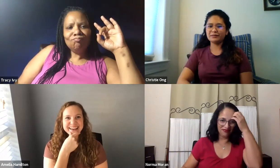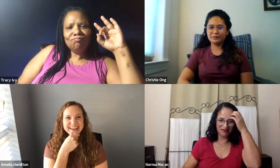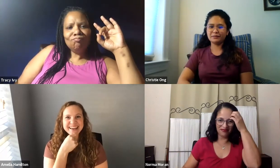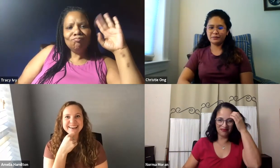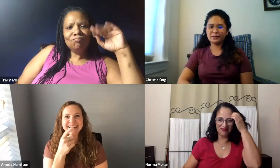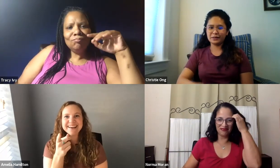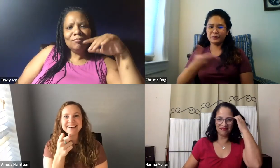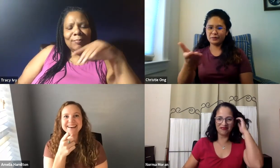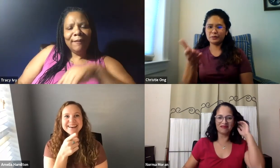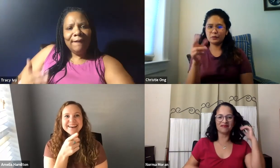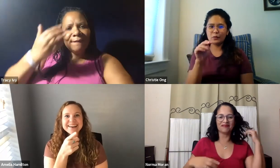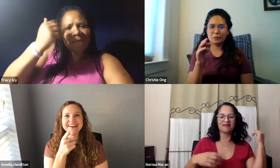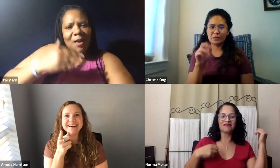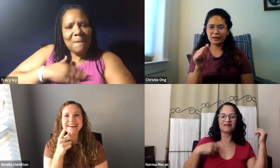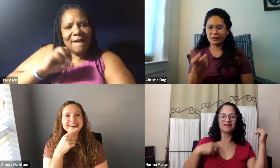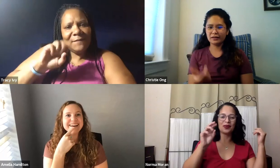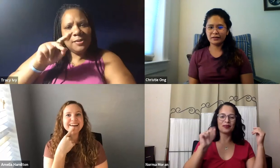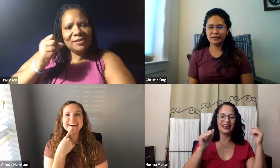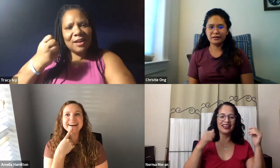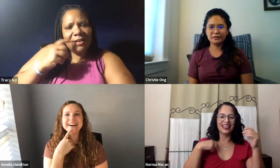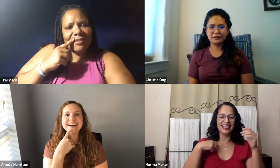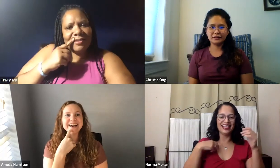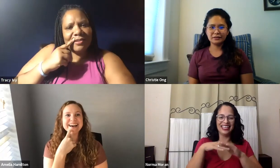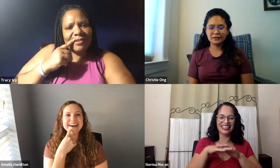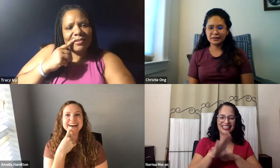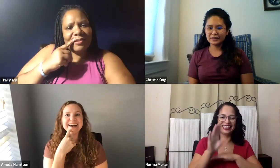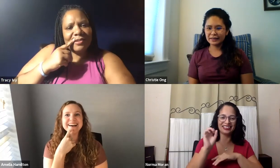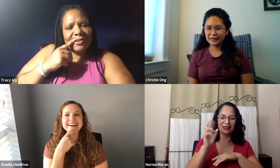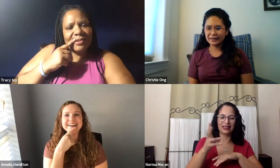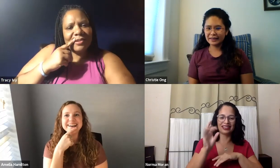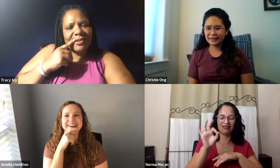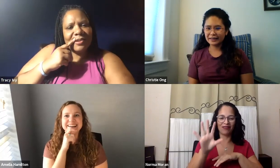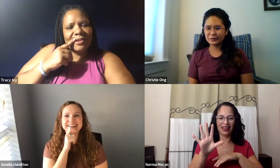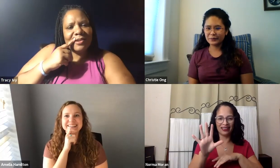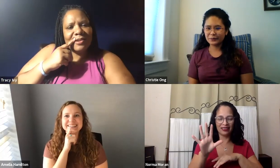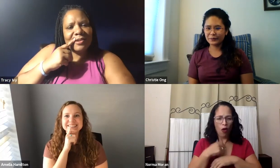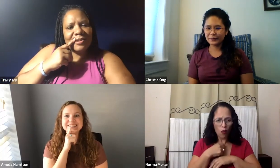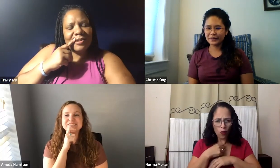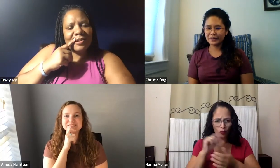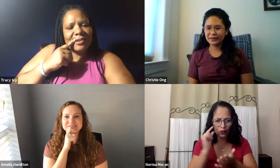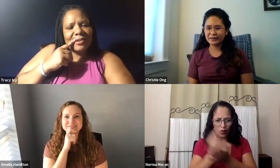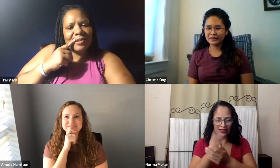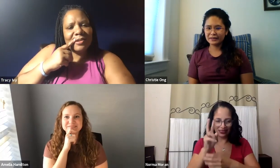geez. What was that? Yeah, I forgot mine. Well, I came in SVP 95.